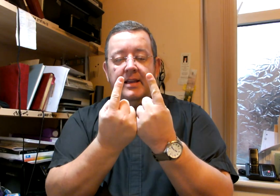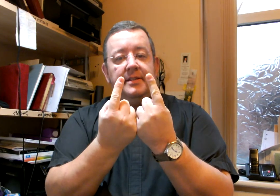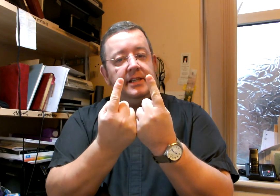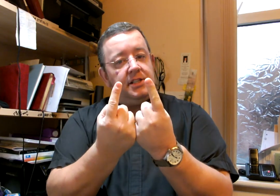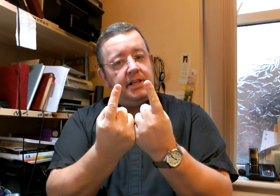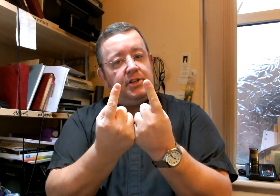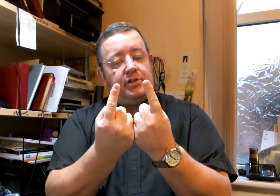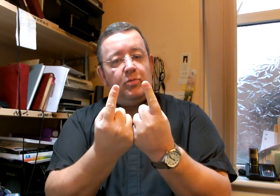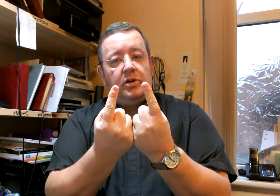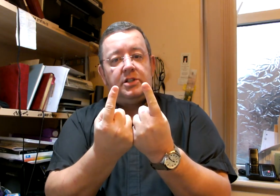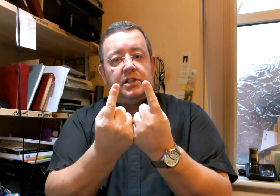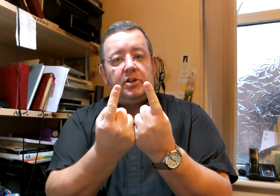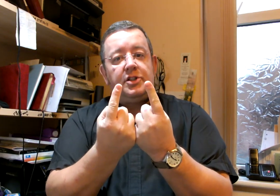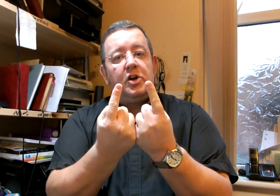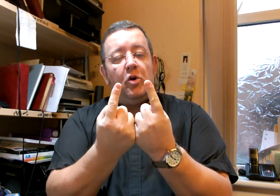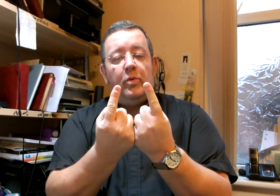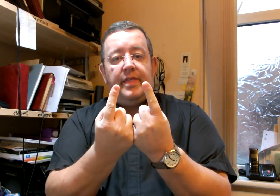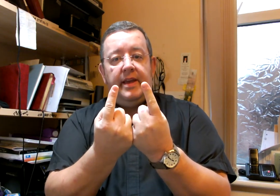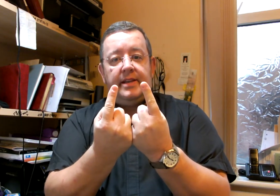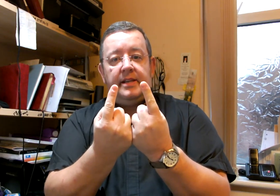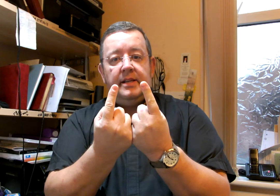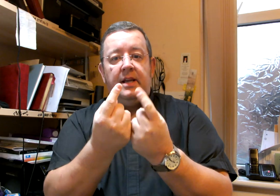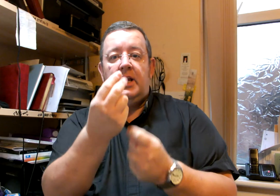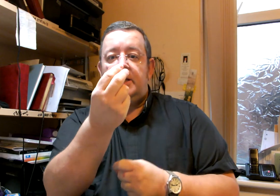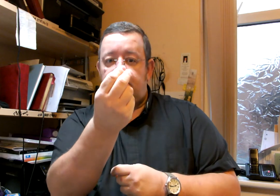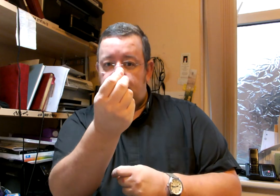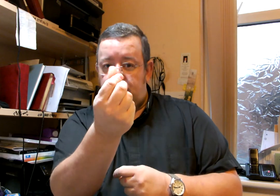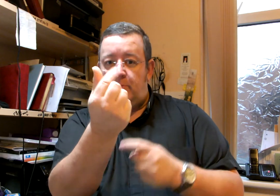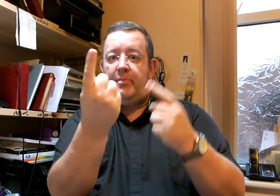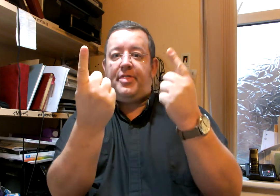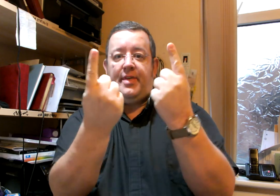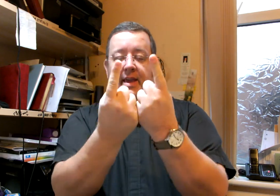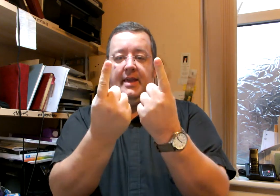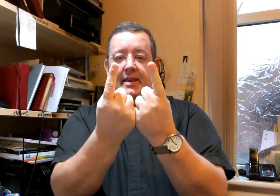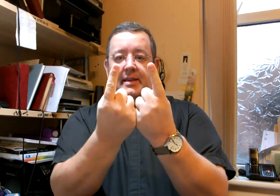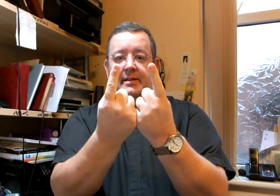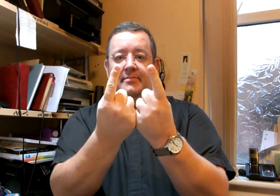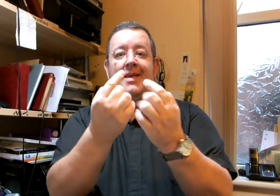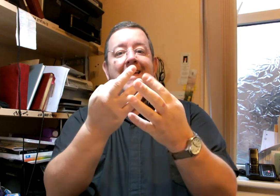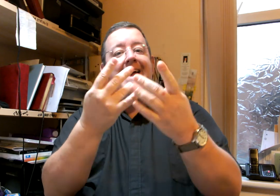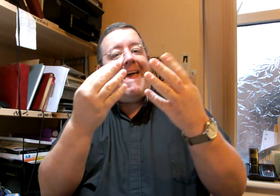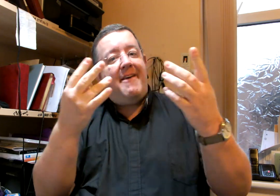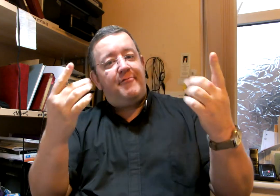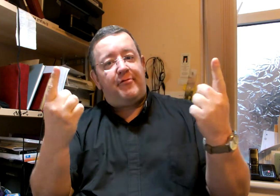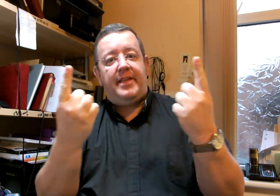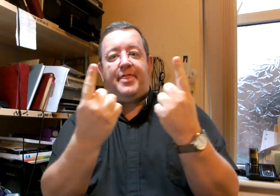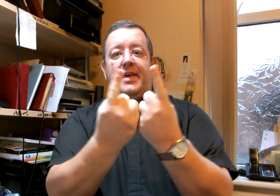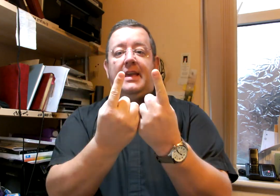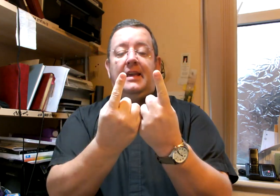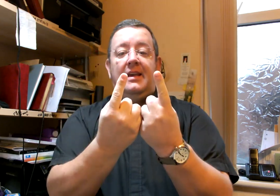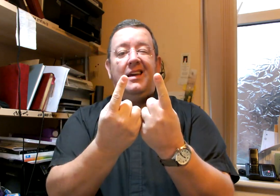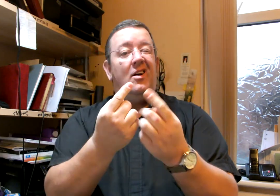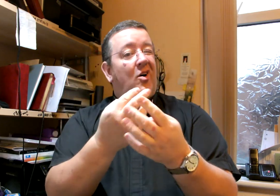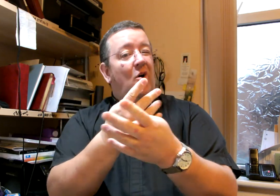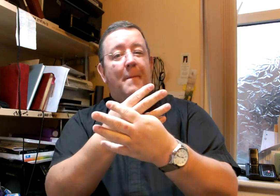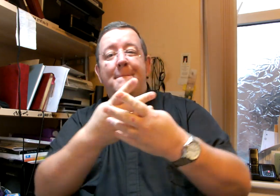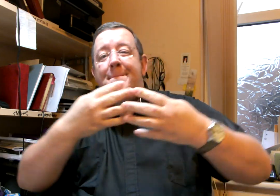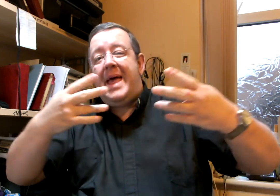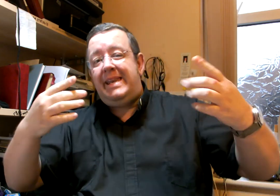this is an interesting one because there's lots that go with it, something, everything, or many